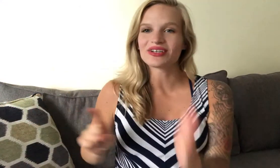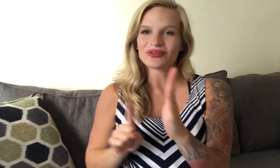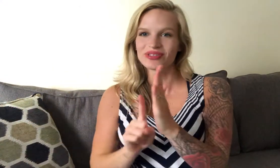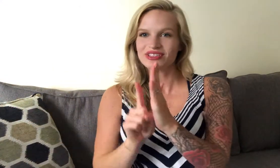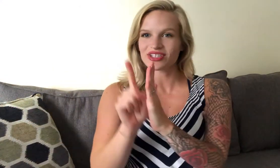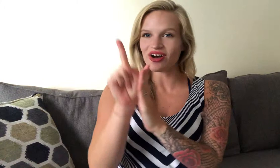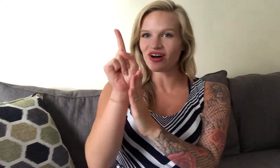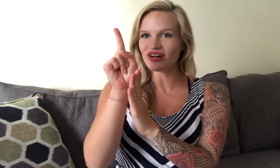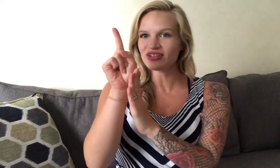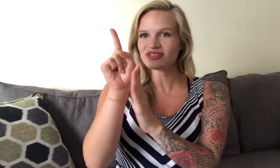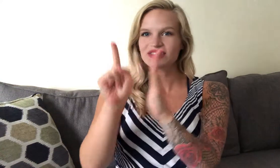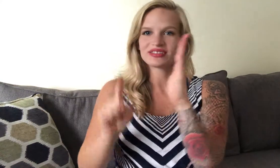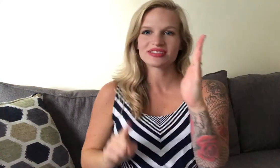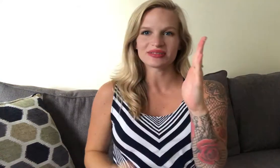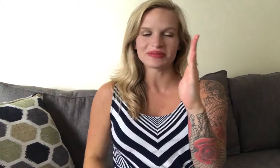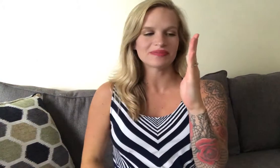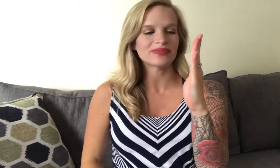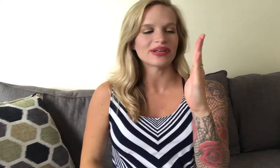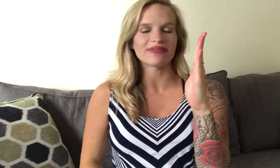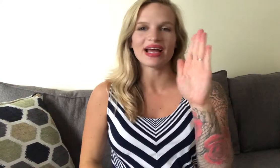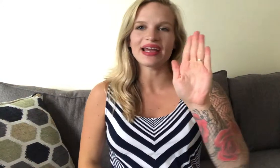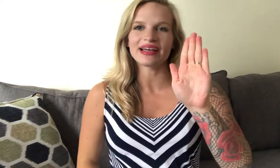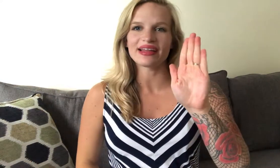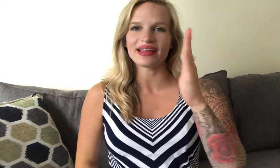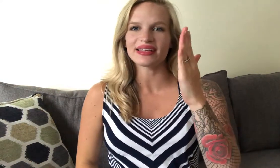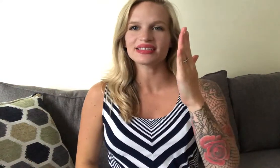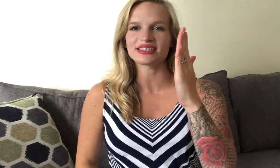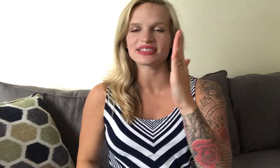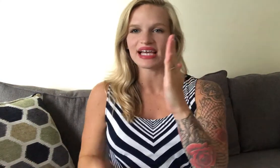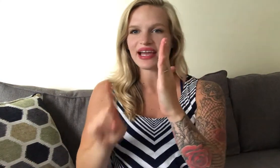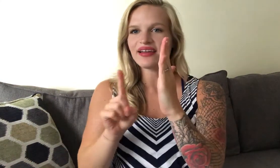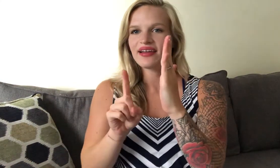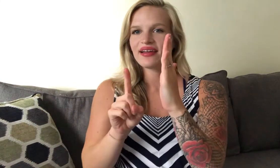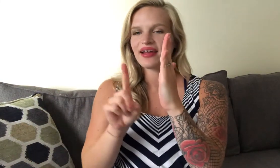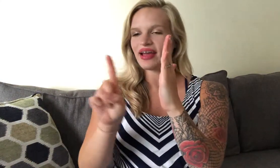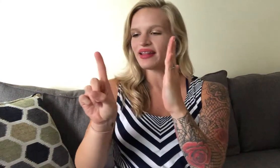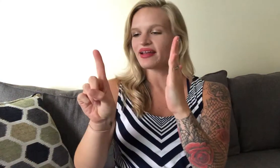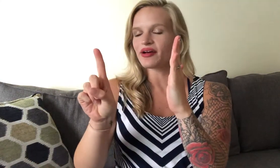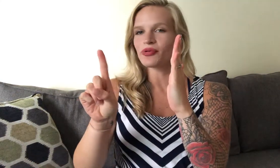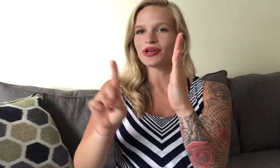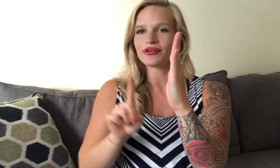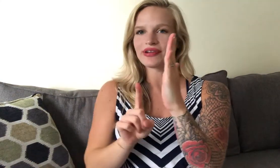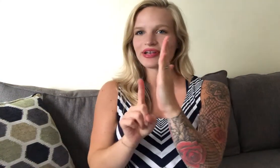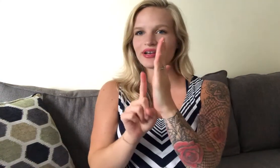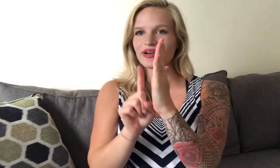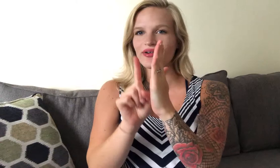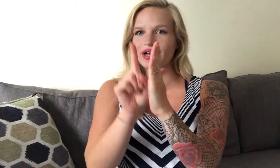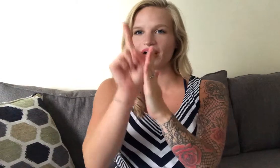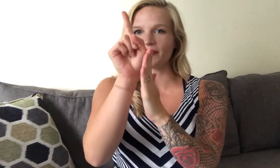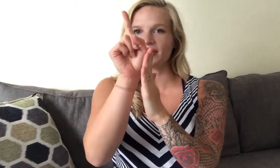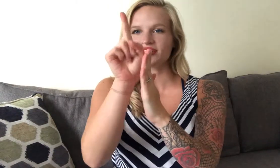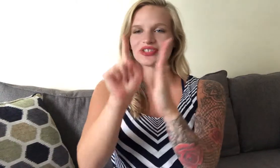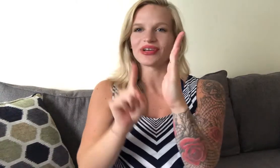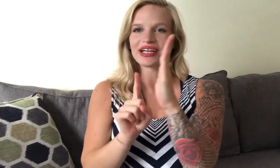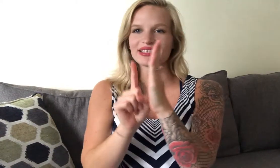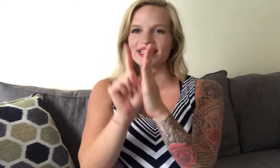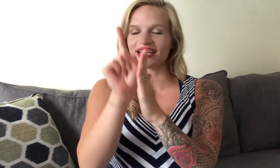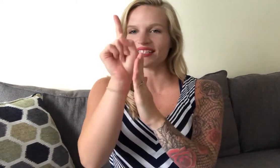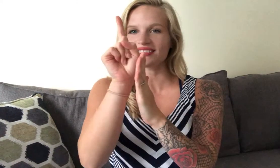so tall so put a flat hand like this to the side and then a pointer finger going up it showing his height height